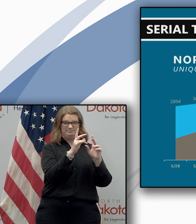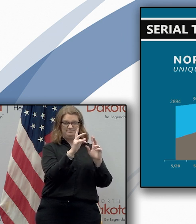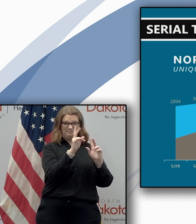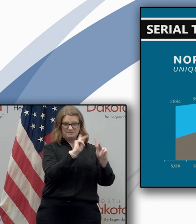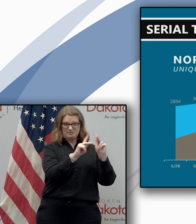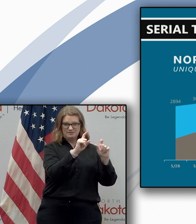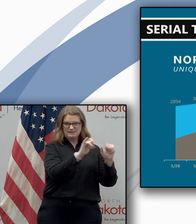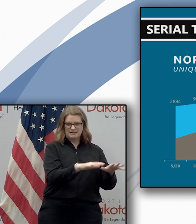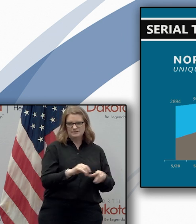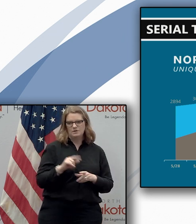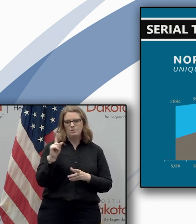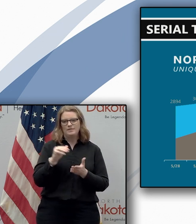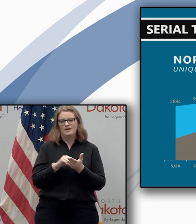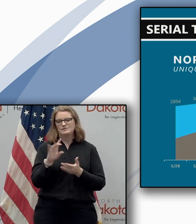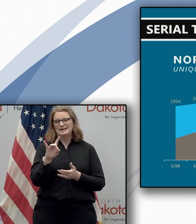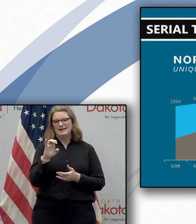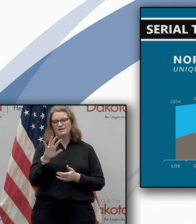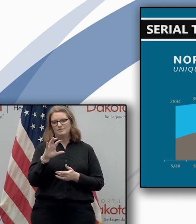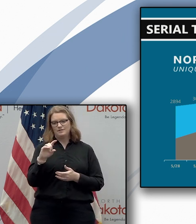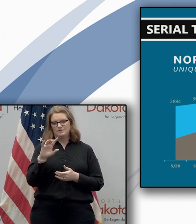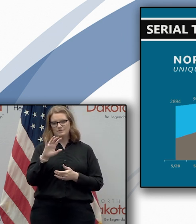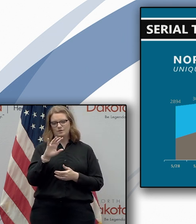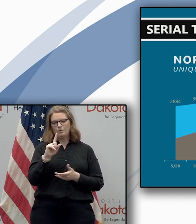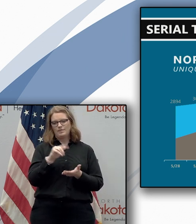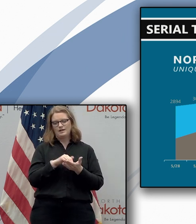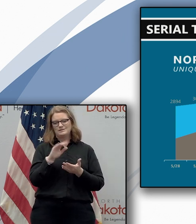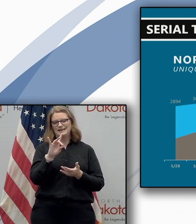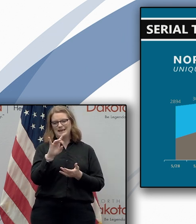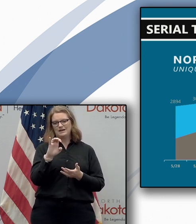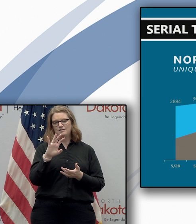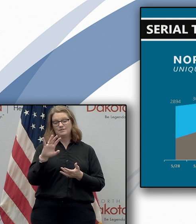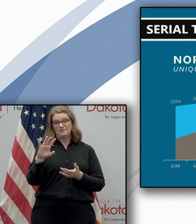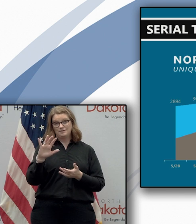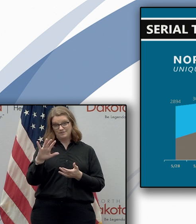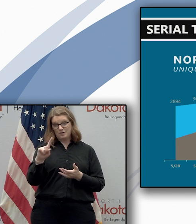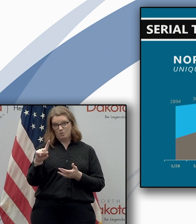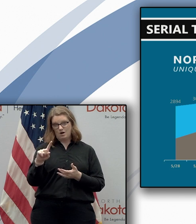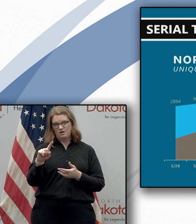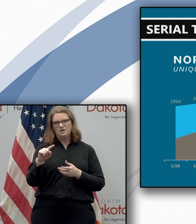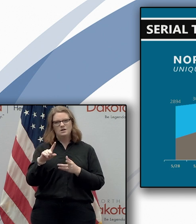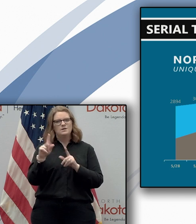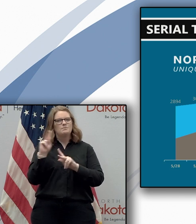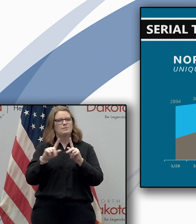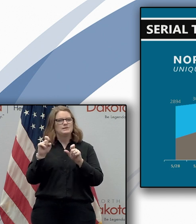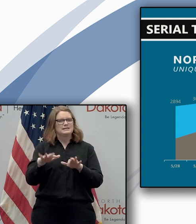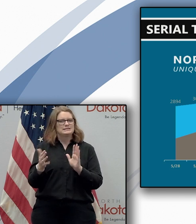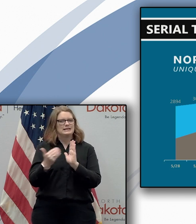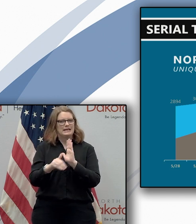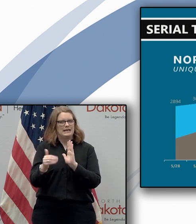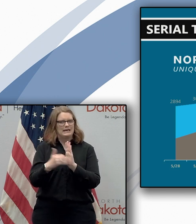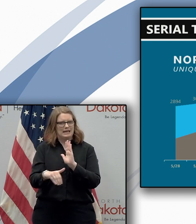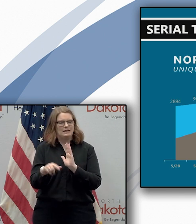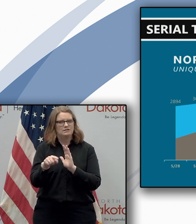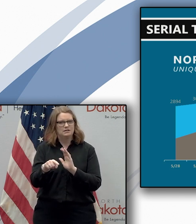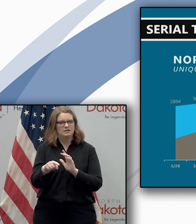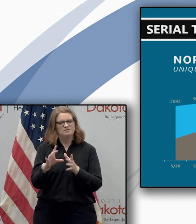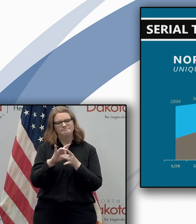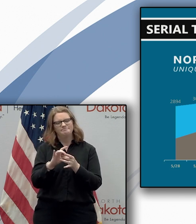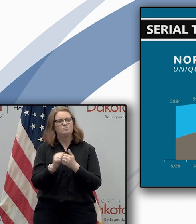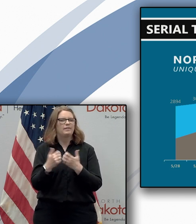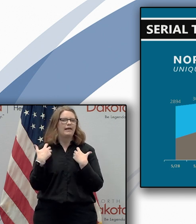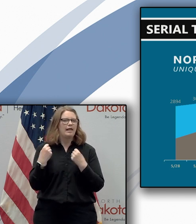1851 repeats or serial tests and many of those uh repeats again occurring for health care